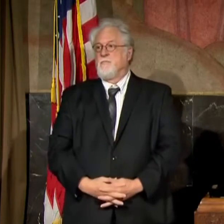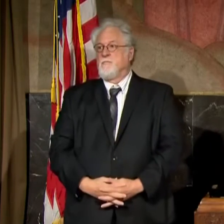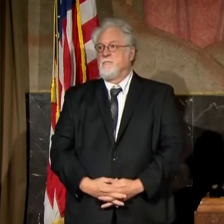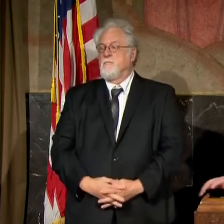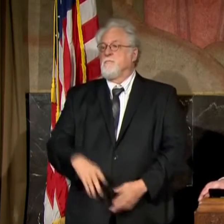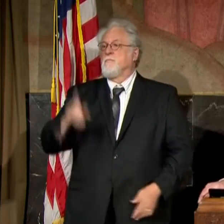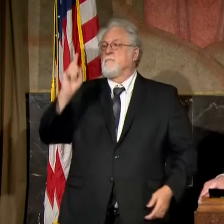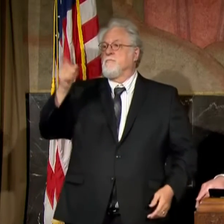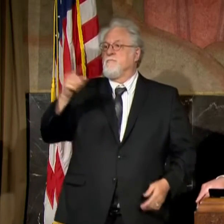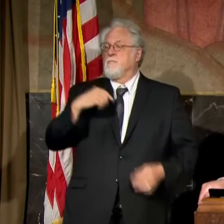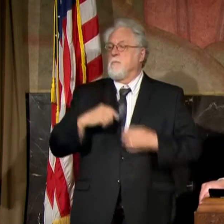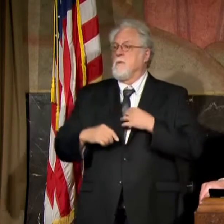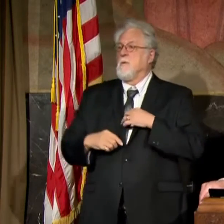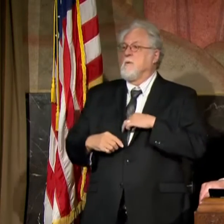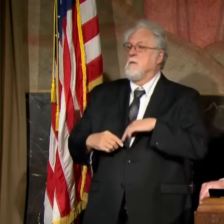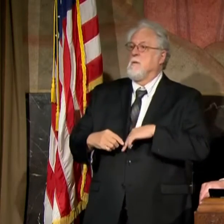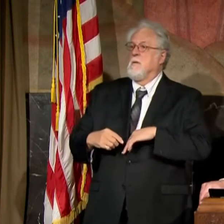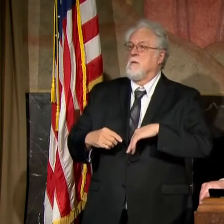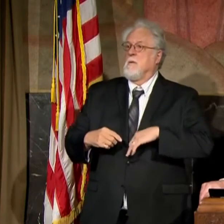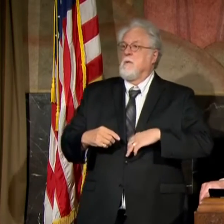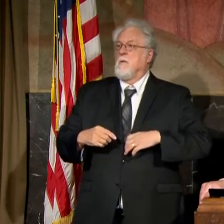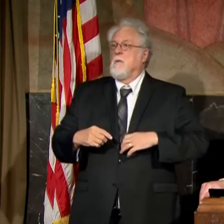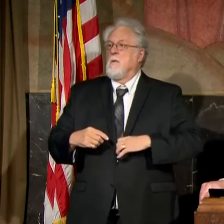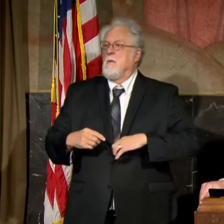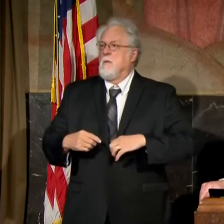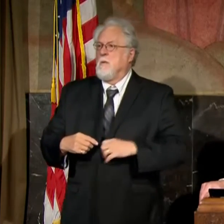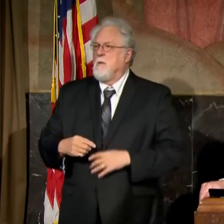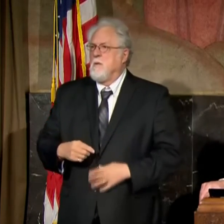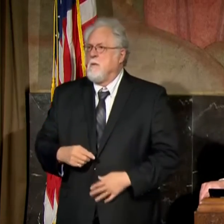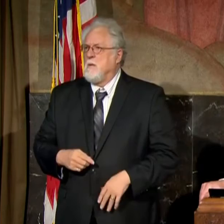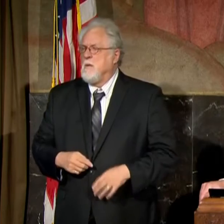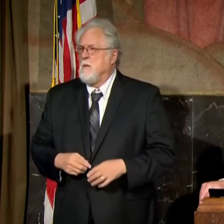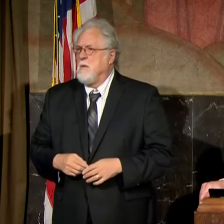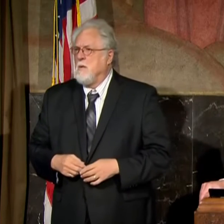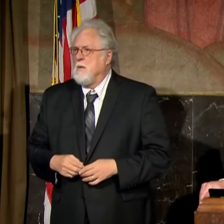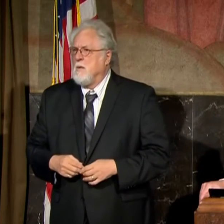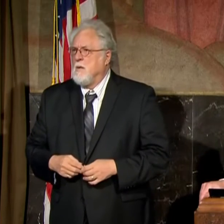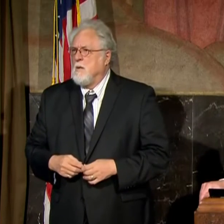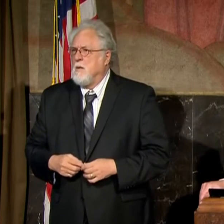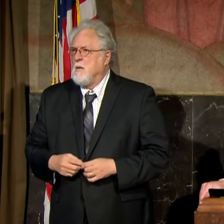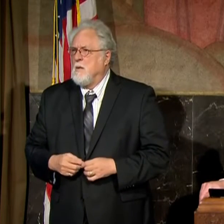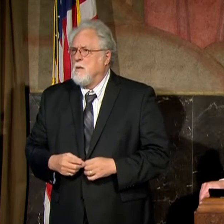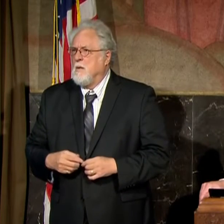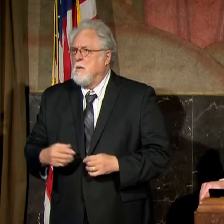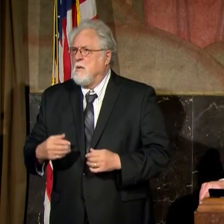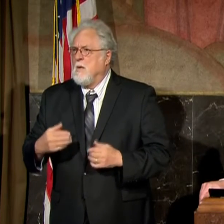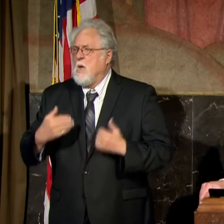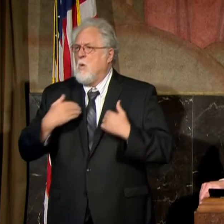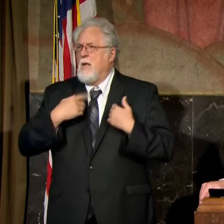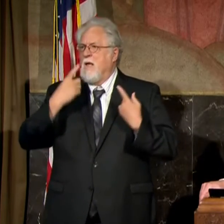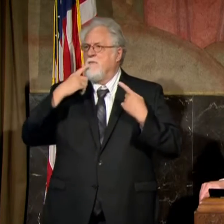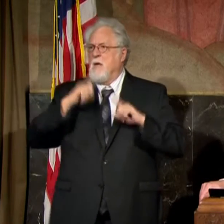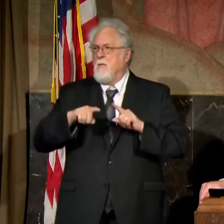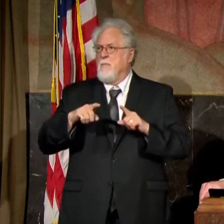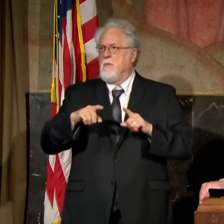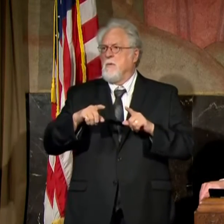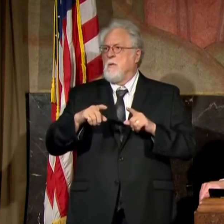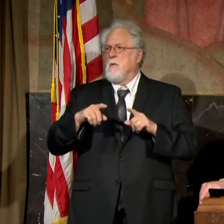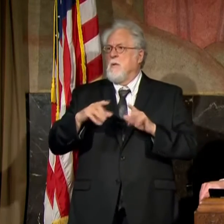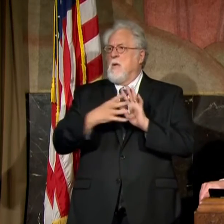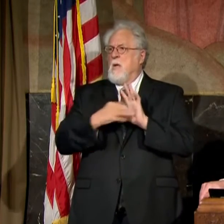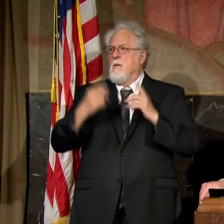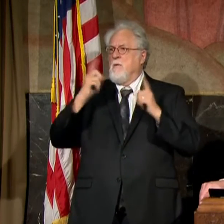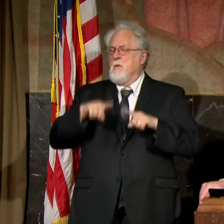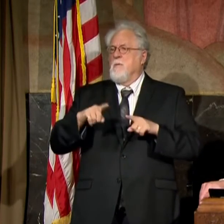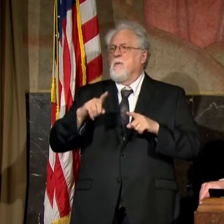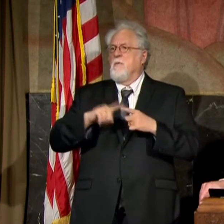Yes, sir. Governor, this may be for you and Dr. Guidry. We have a copy of an agreement between LBH sent out to various offices